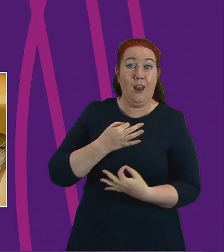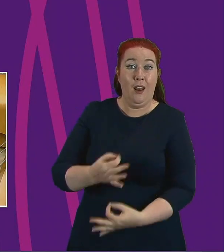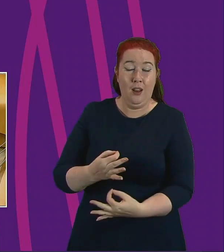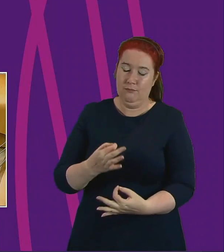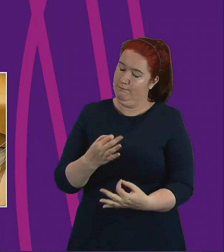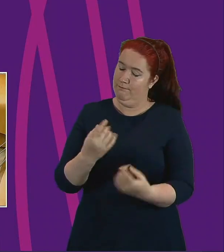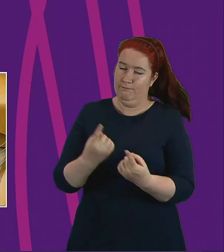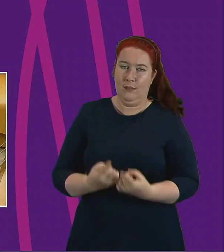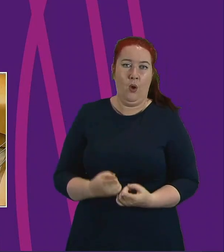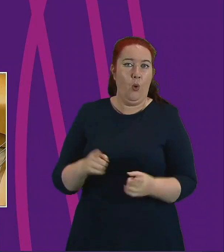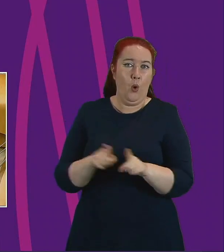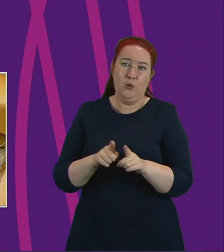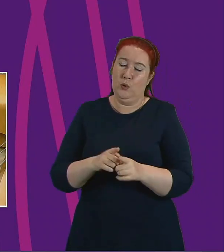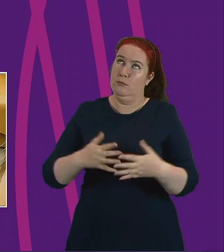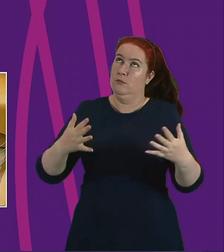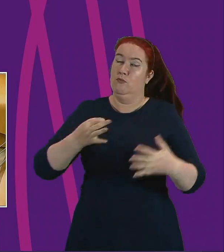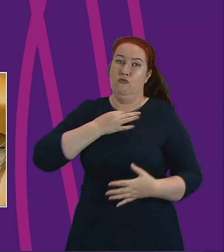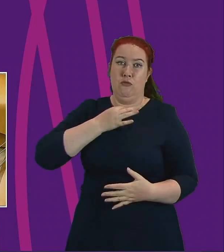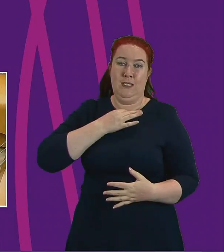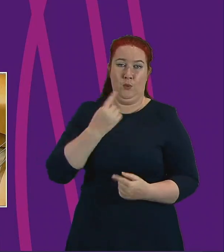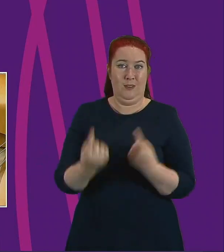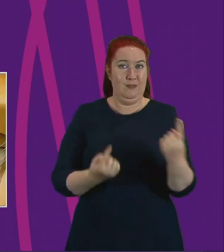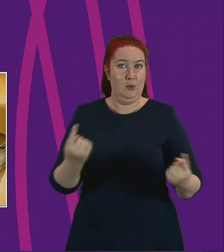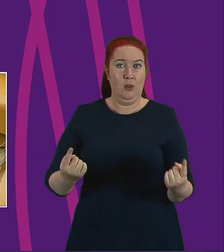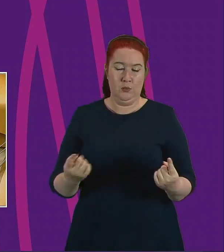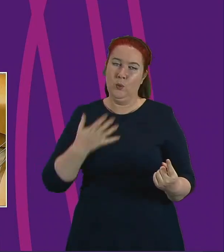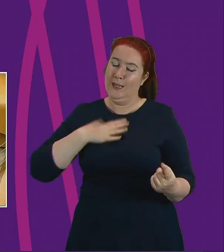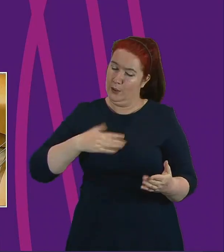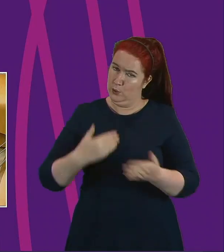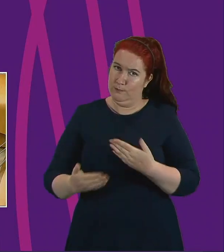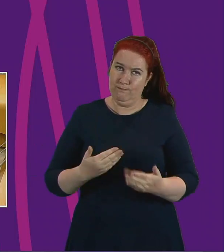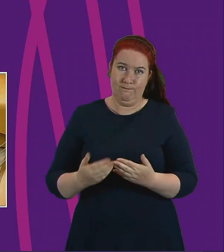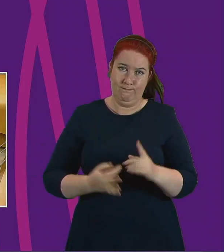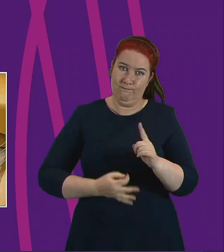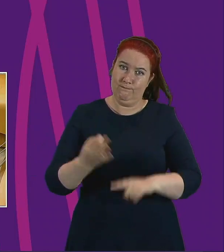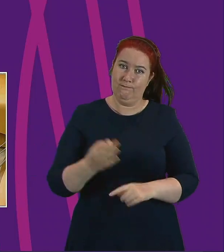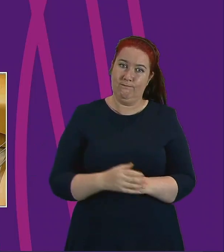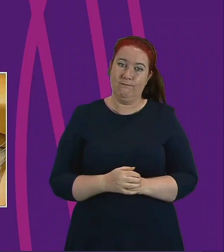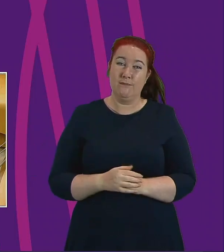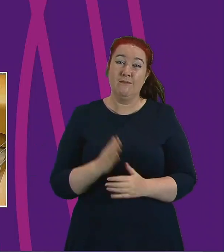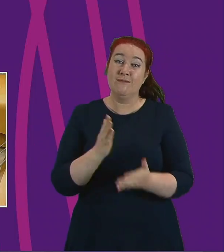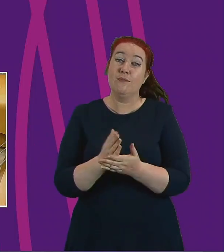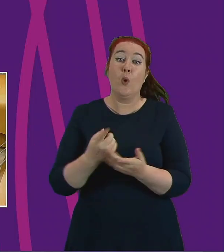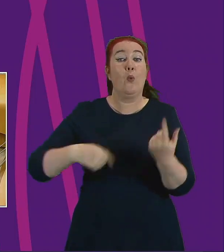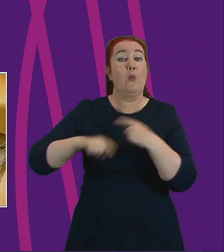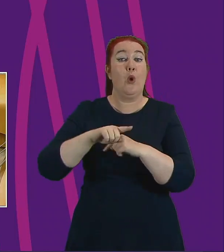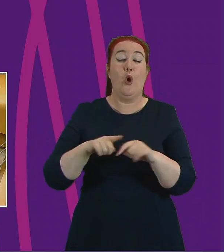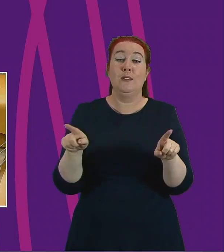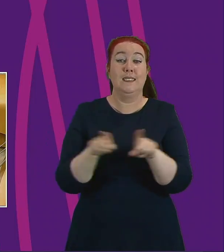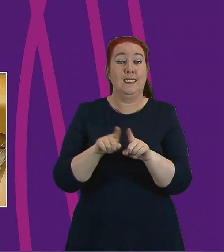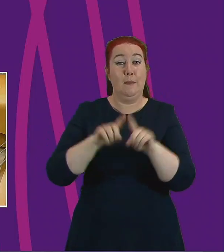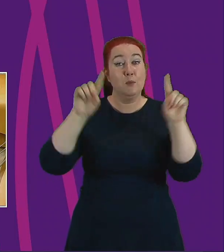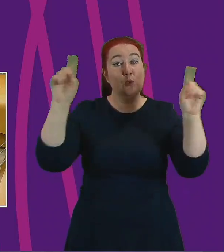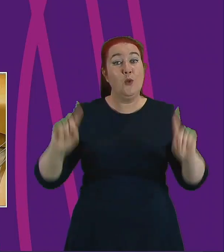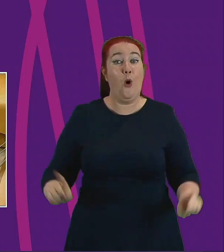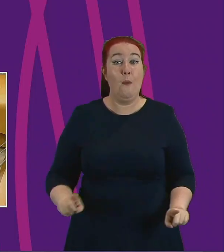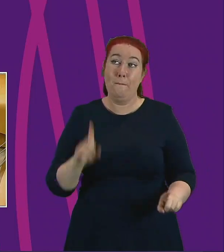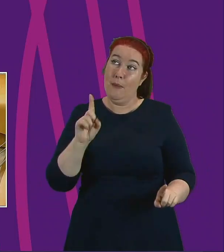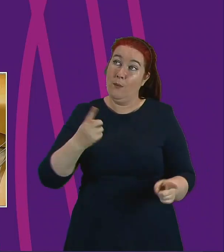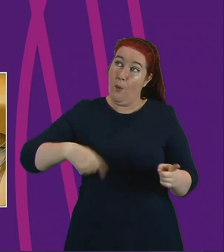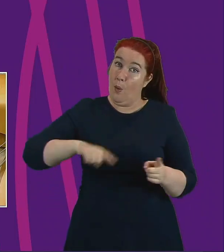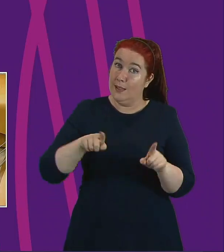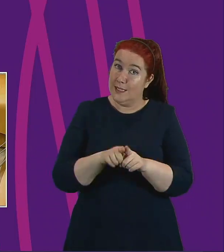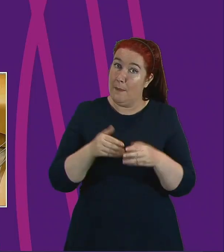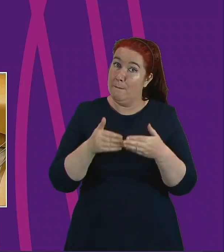represent. I've said before, as have many others, we're all in the same storm, but we're not in the same boat. This health crisis